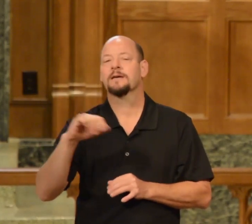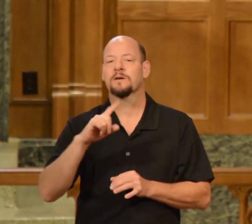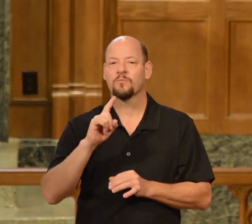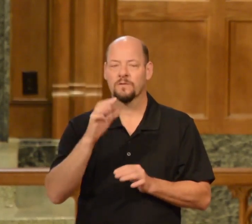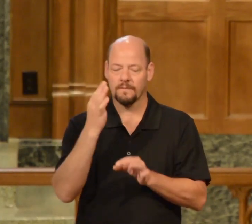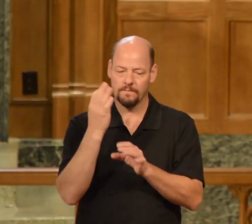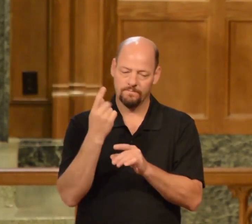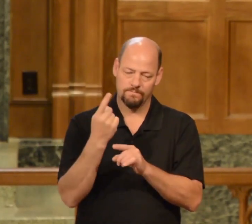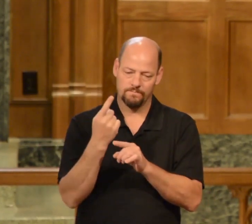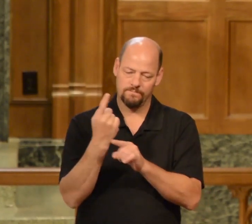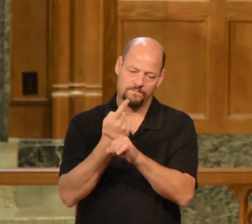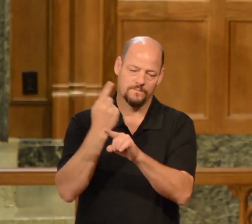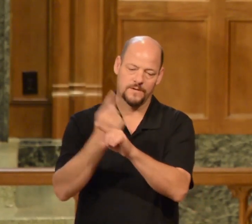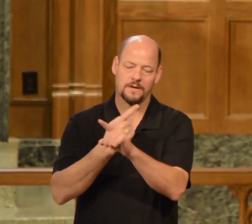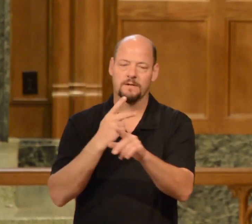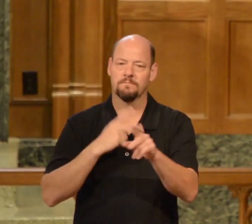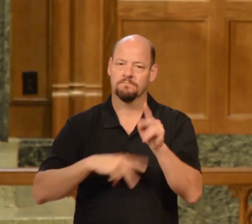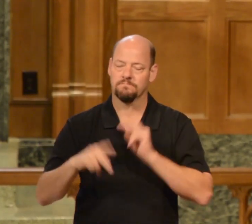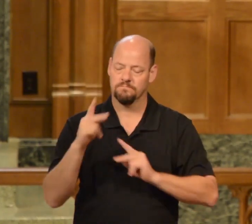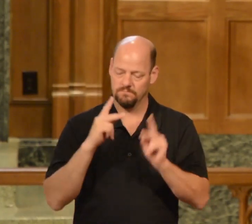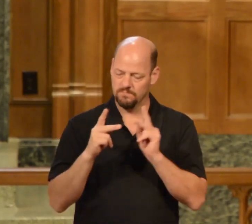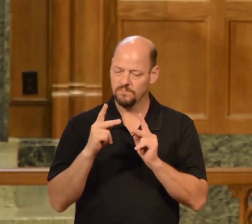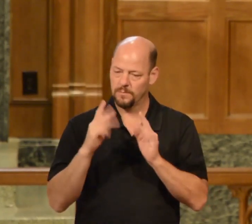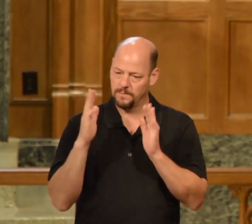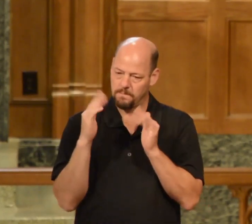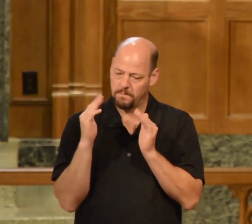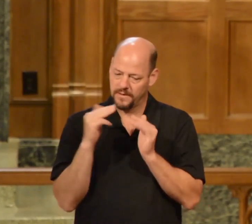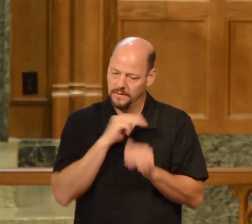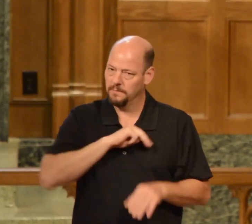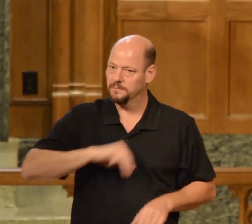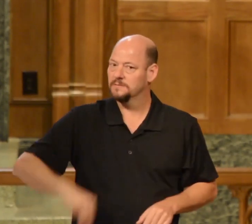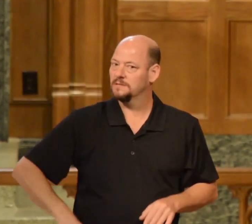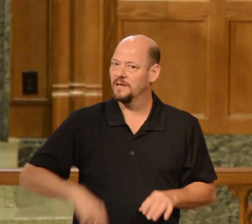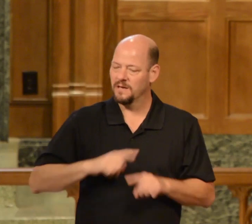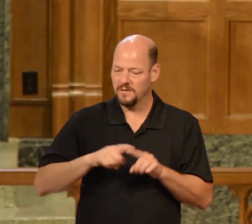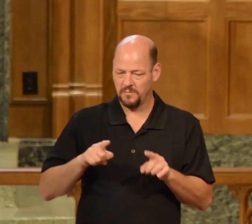here and there here and there but most of the world is darkness.